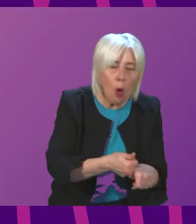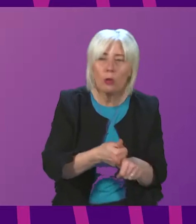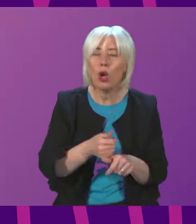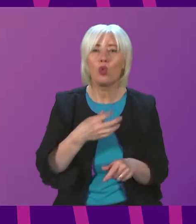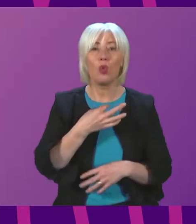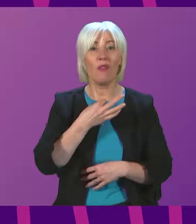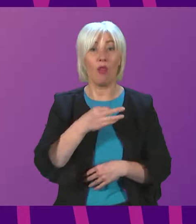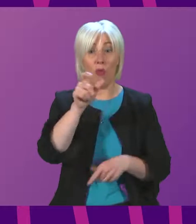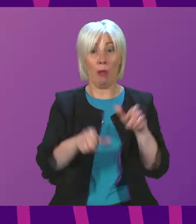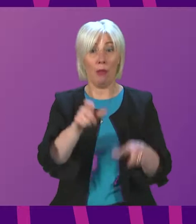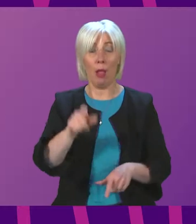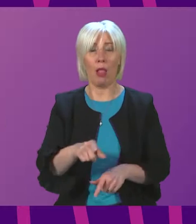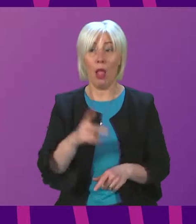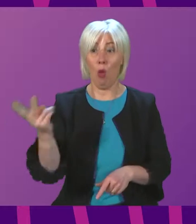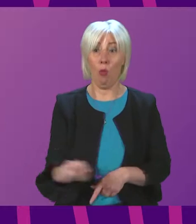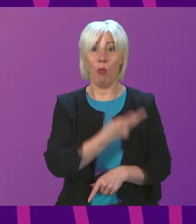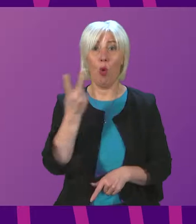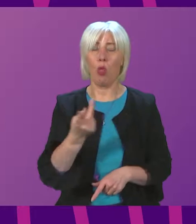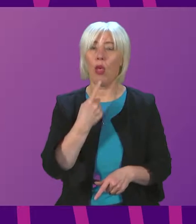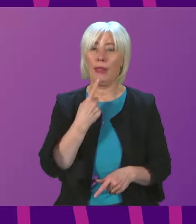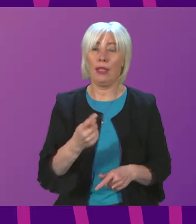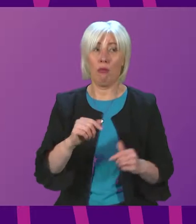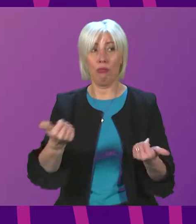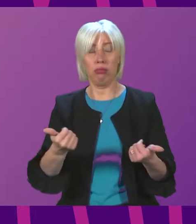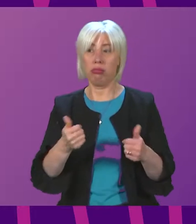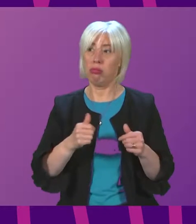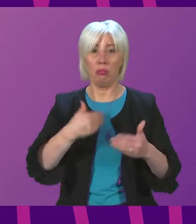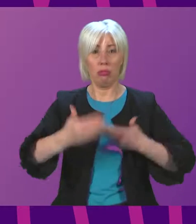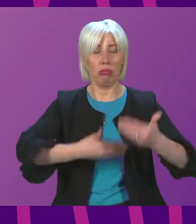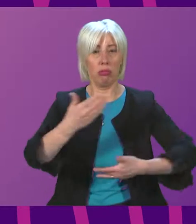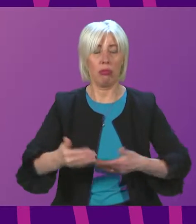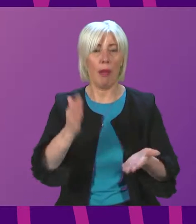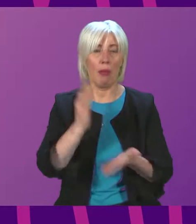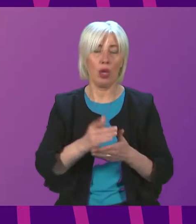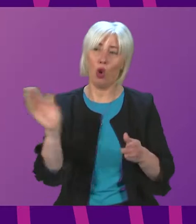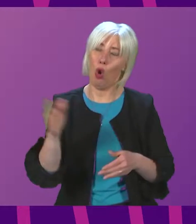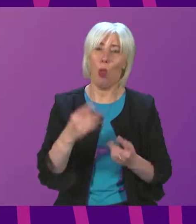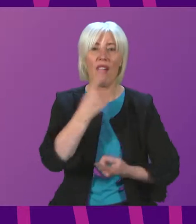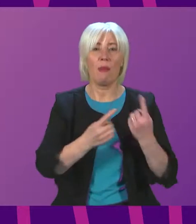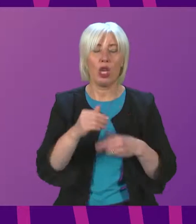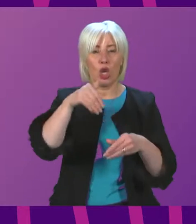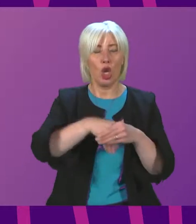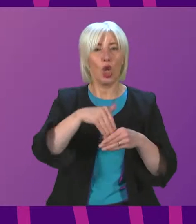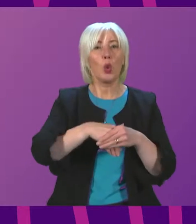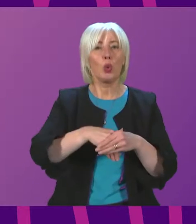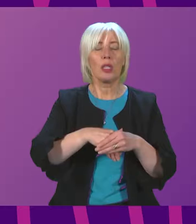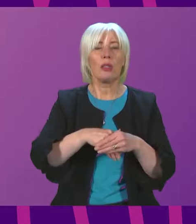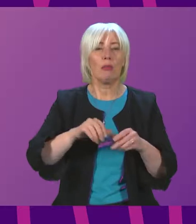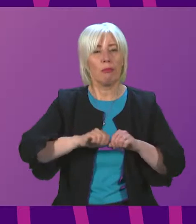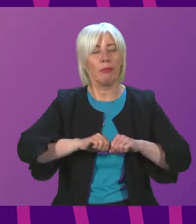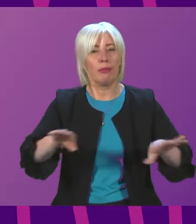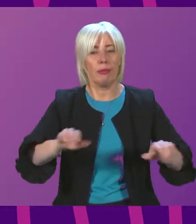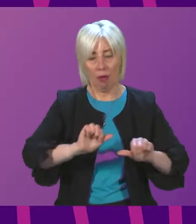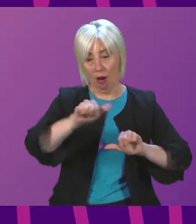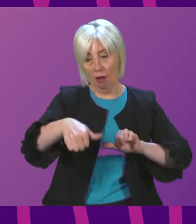good feedback from both in terms of that support. But again, I'll make sure that that level of information is included in the information after